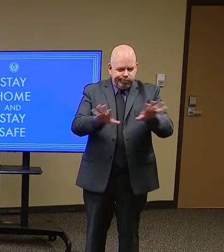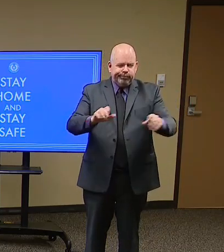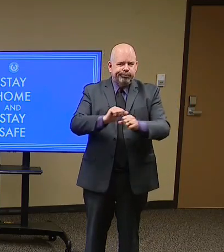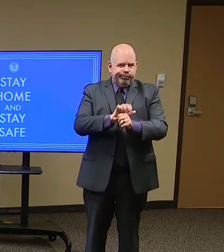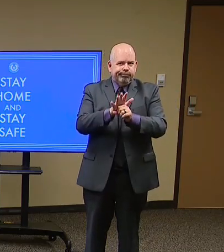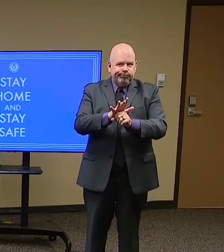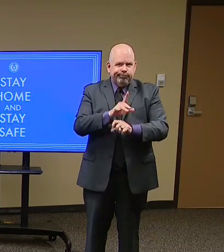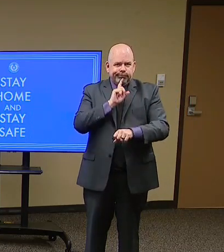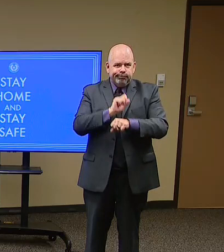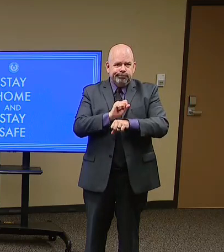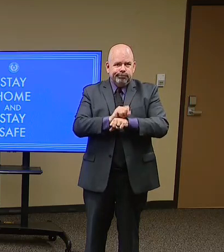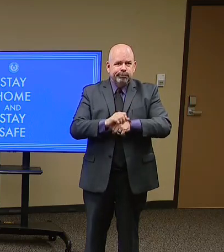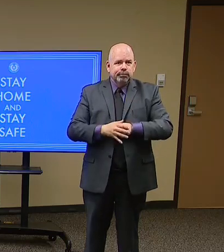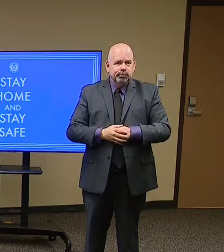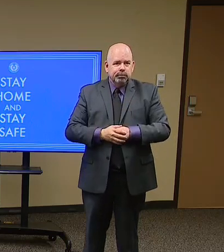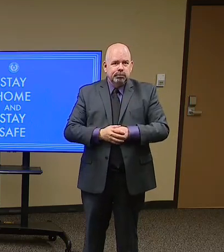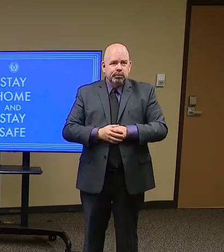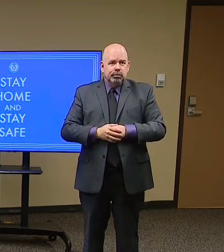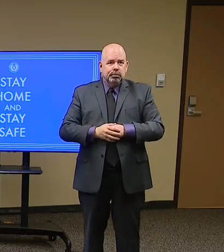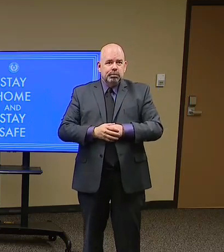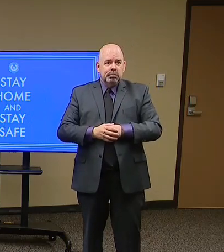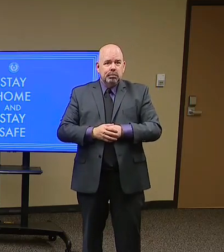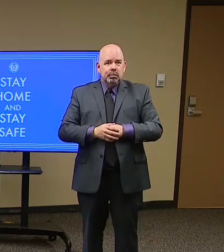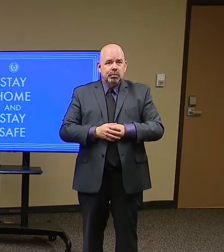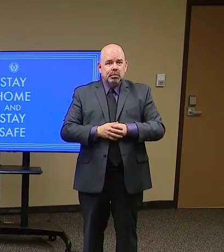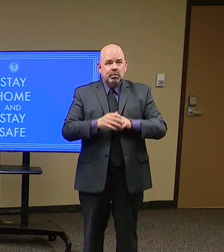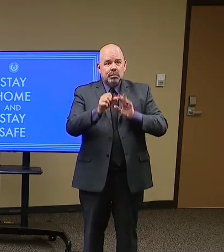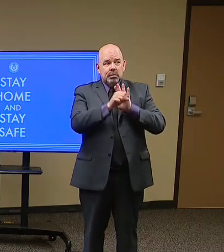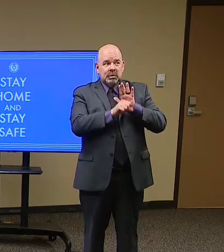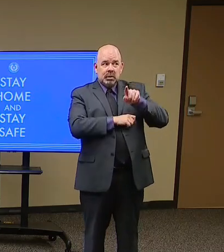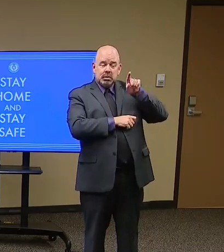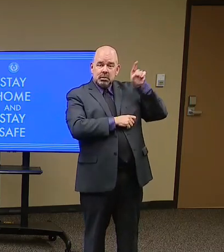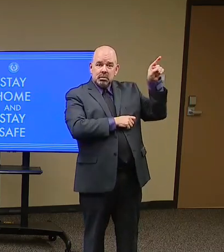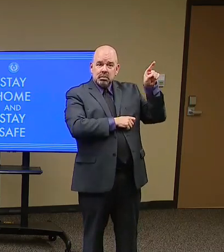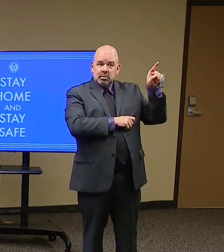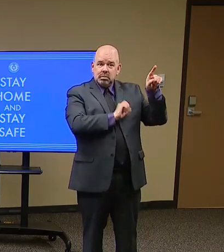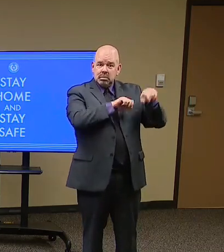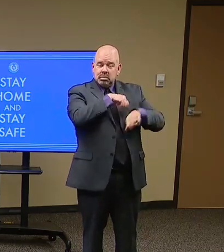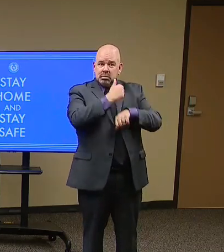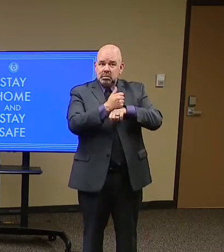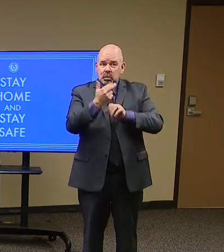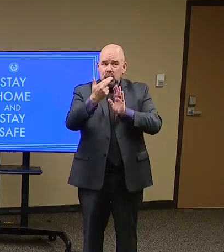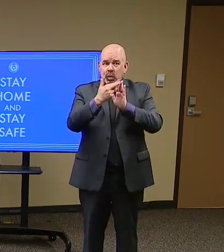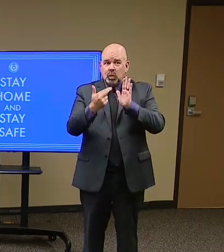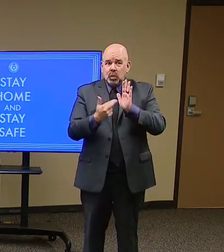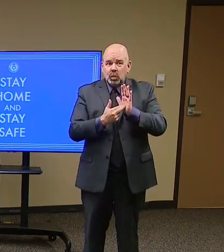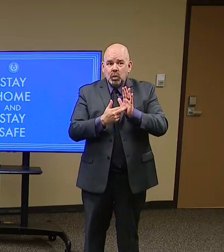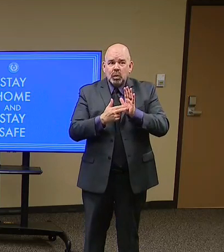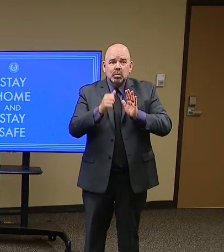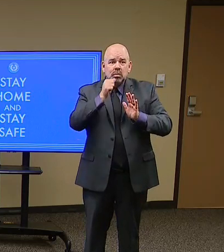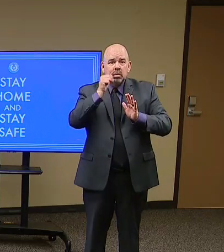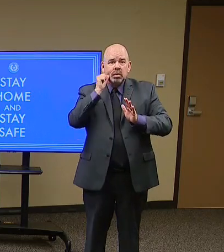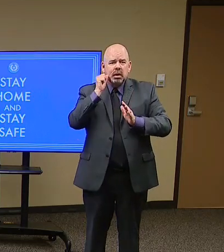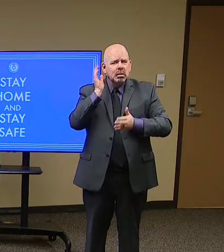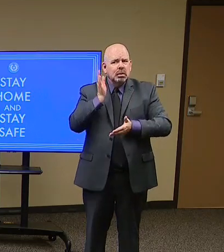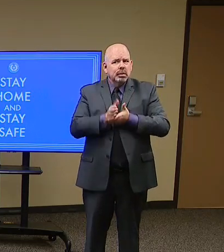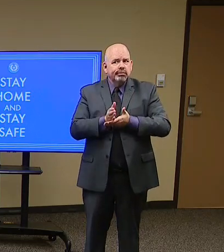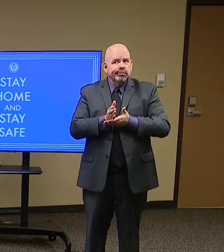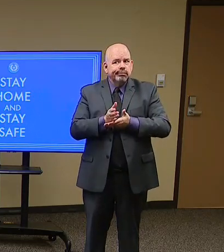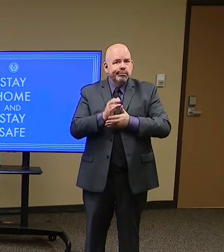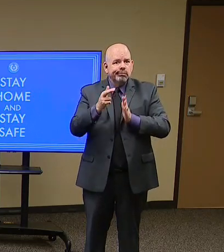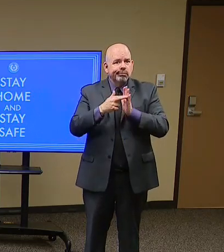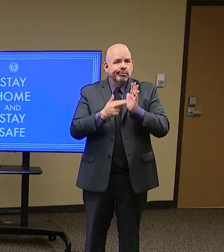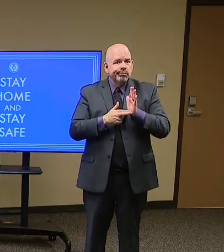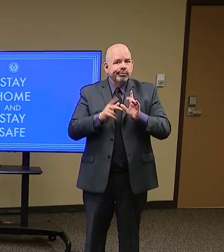requirements that they had for safety at child care facilities. It doesn't mean that the child care facility can't come up with some requirements